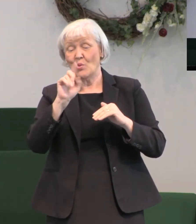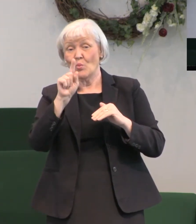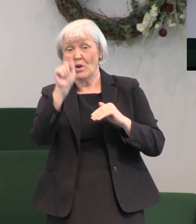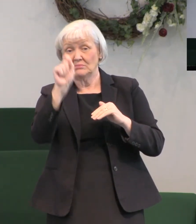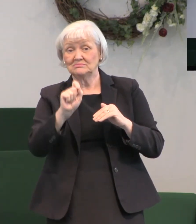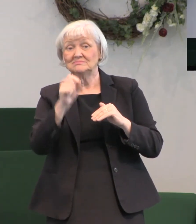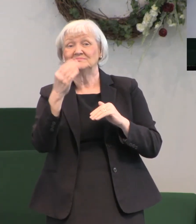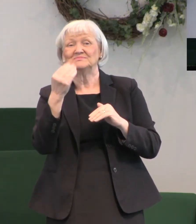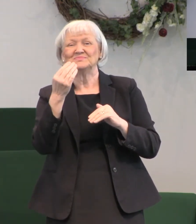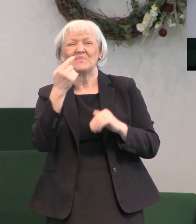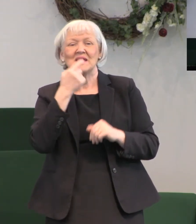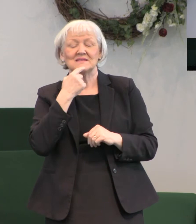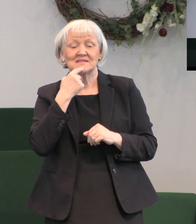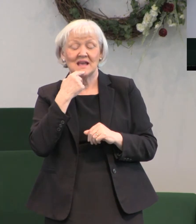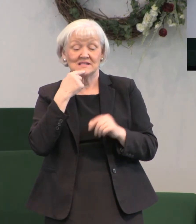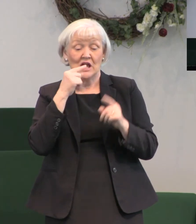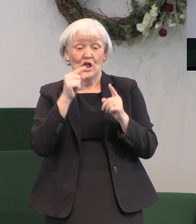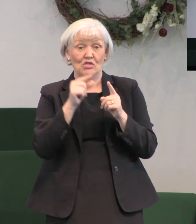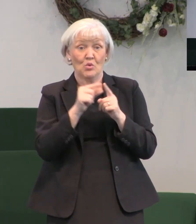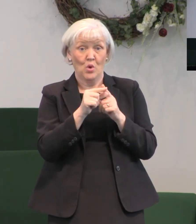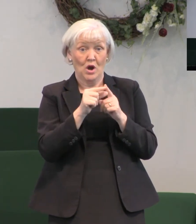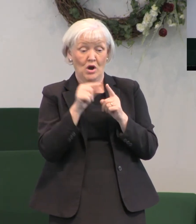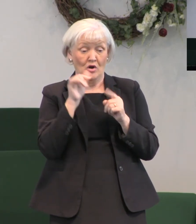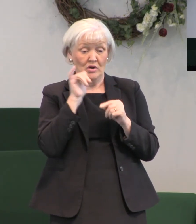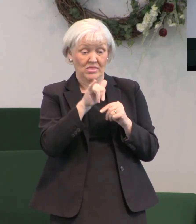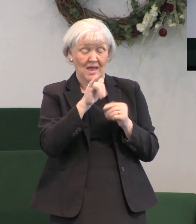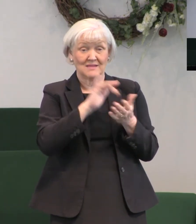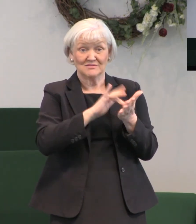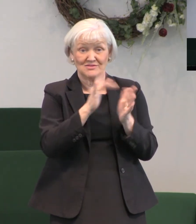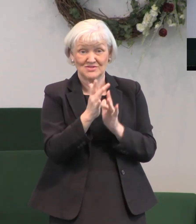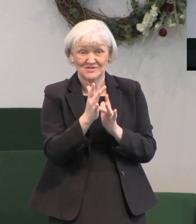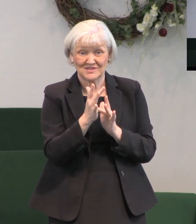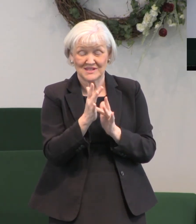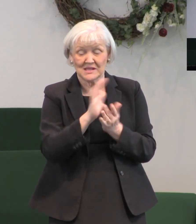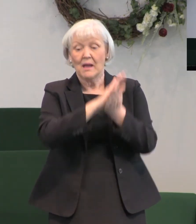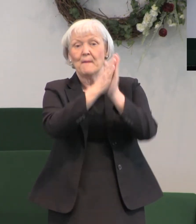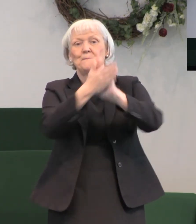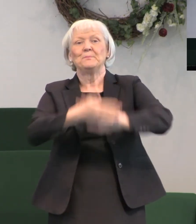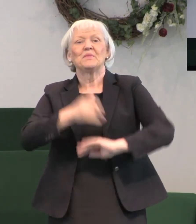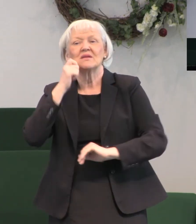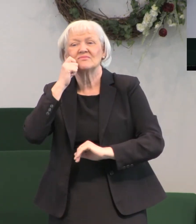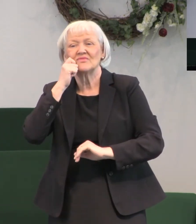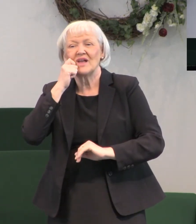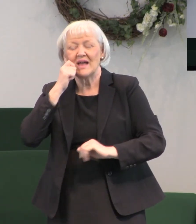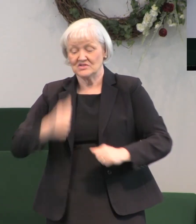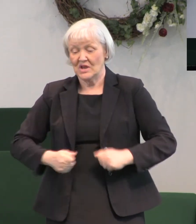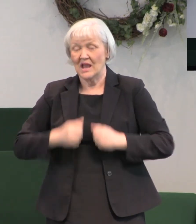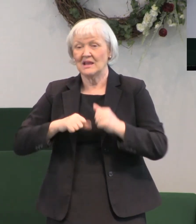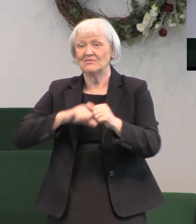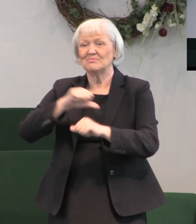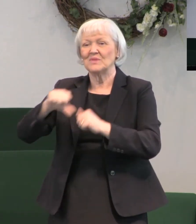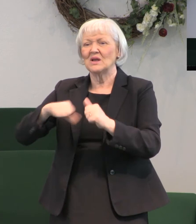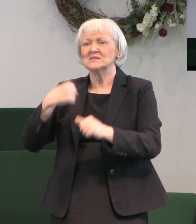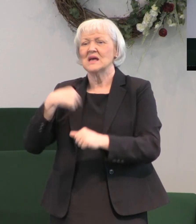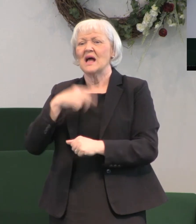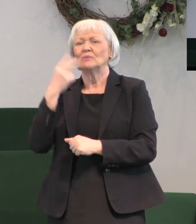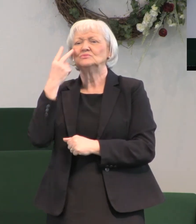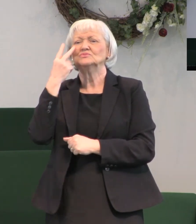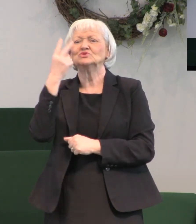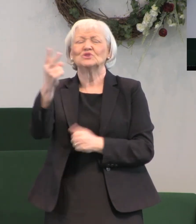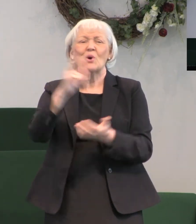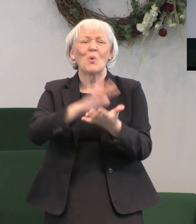It says, And the Word, that is, Jesus was made flesh, and dwelt among us, and we beheld His glory,